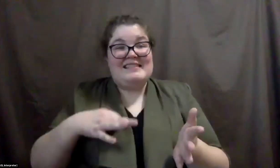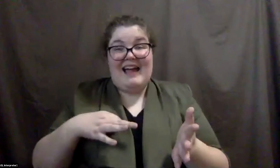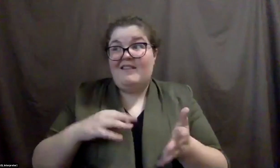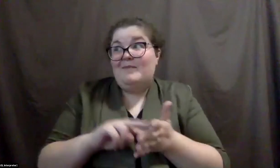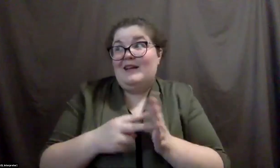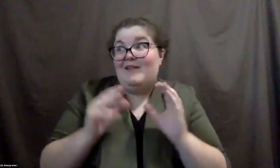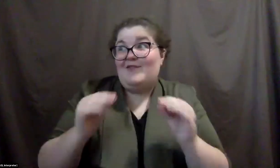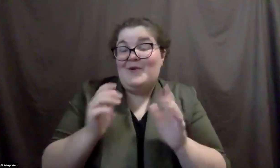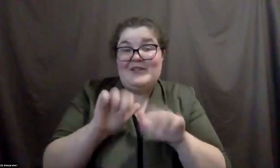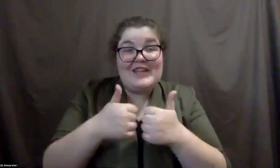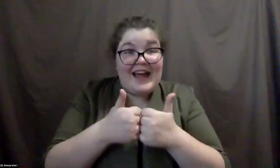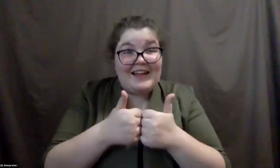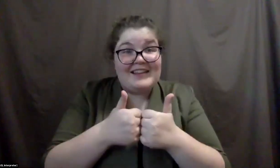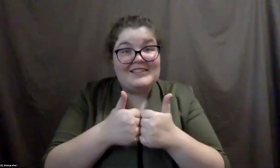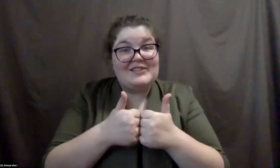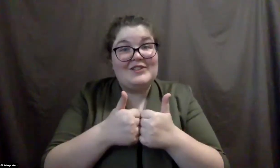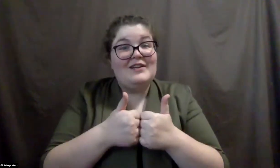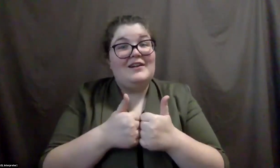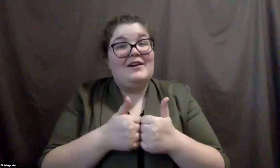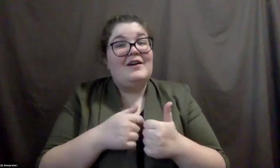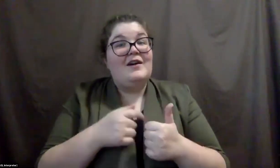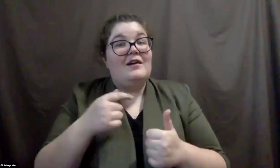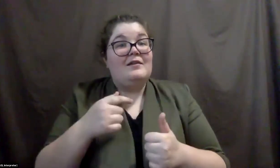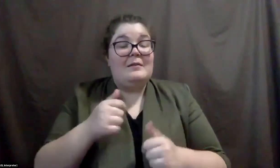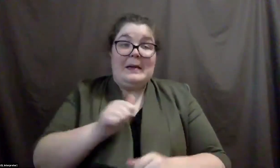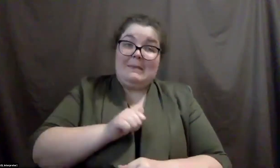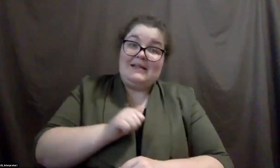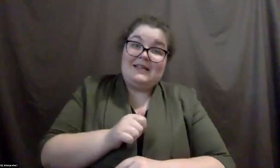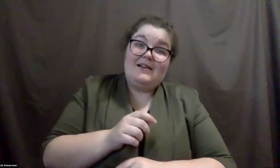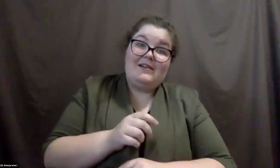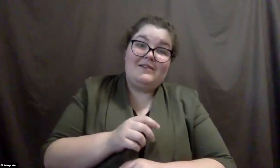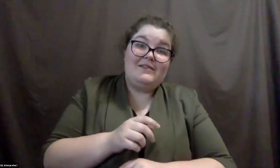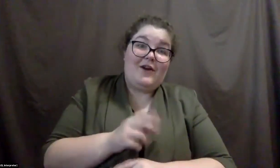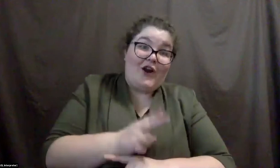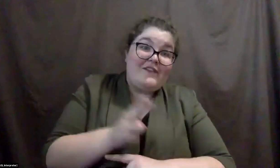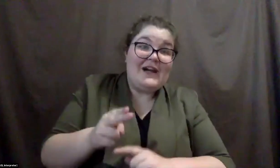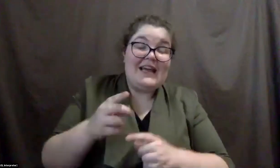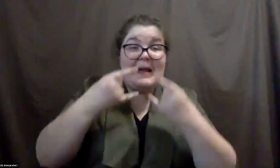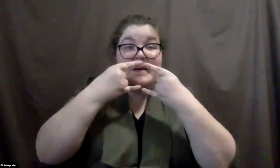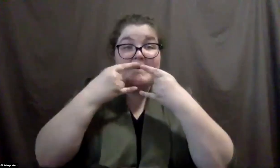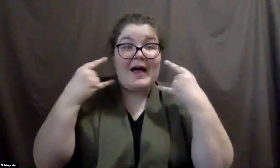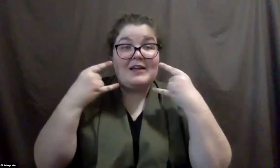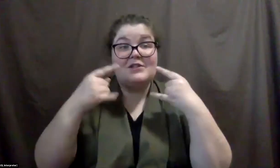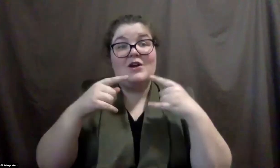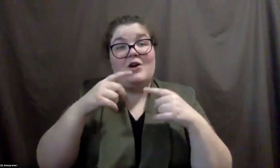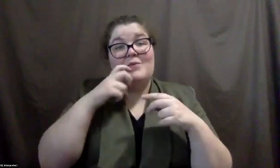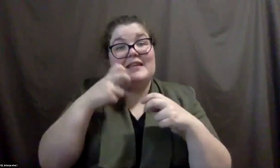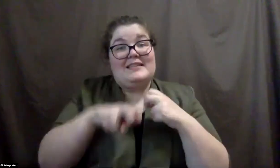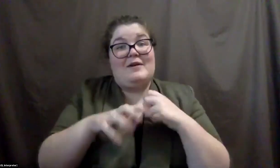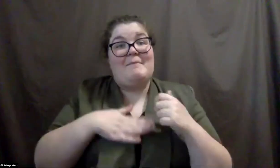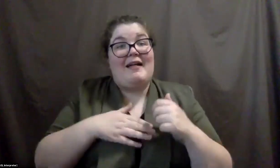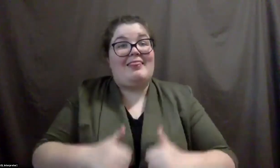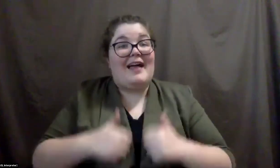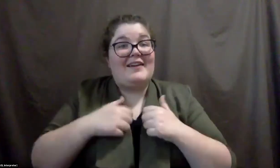um, as a patron, uh, who's hard of hearing, masks are very difficult. They're making my life difficult right now